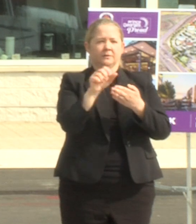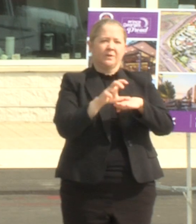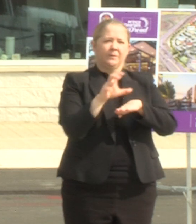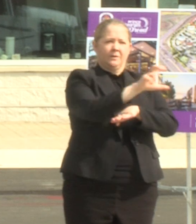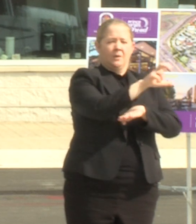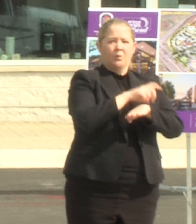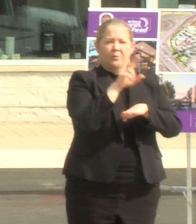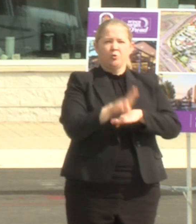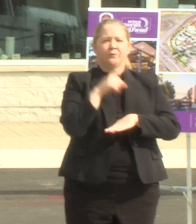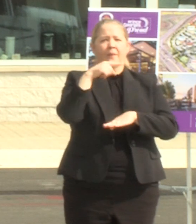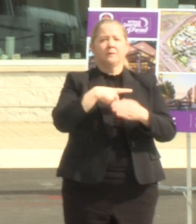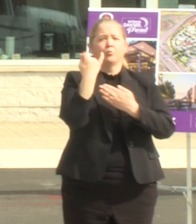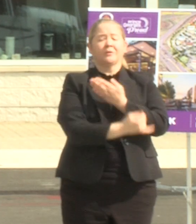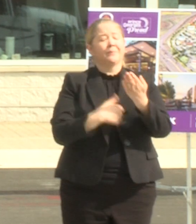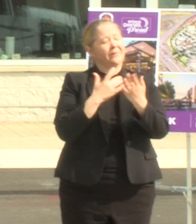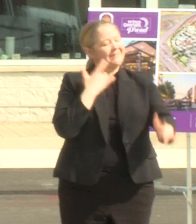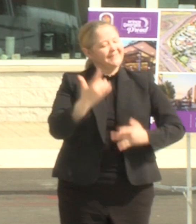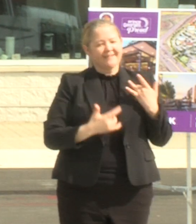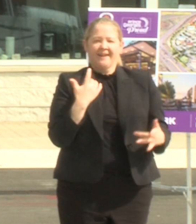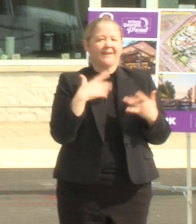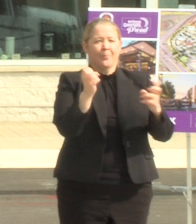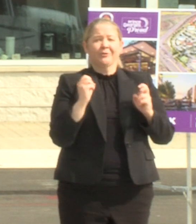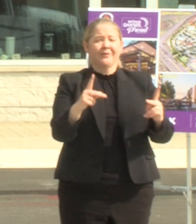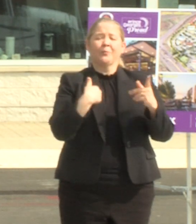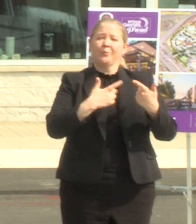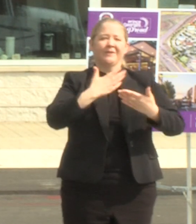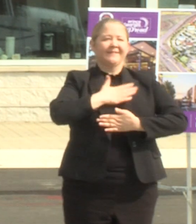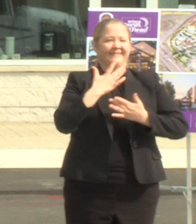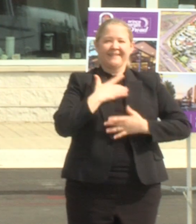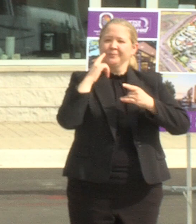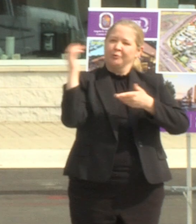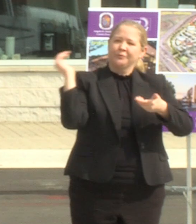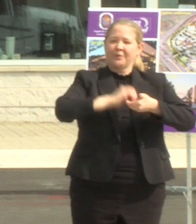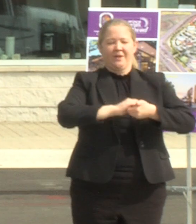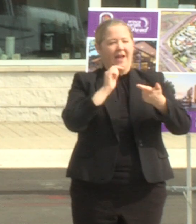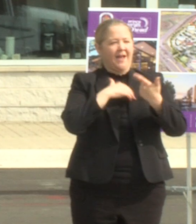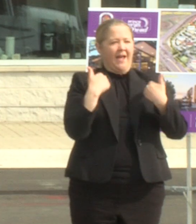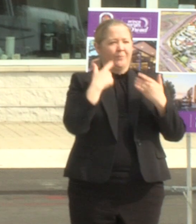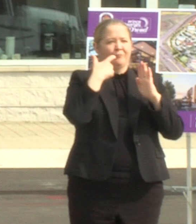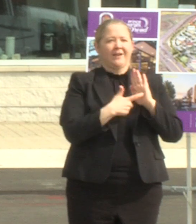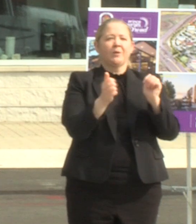dollars for this project it's going to be an exciting opportunity and we're glad to be a partner and have a seat at the table with you thank you